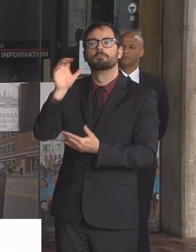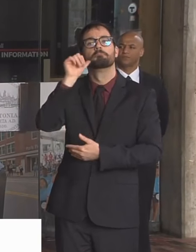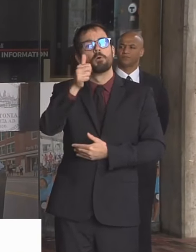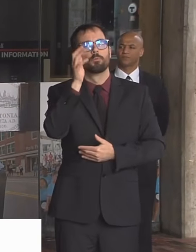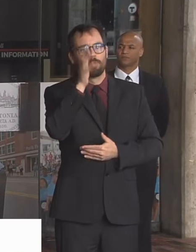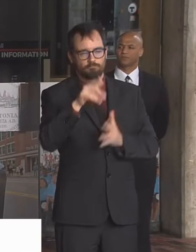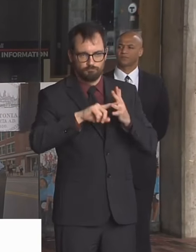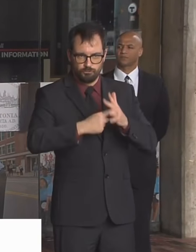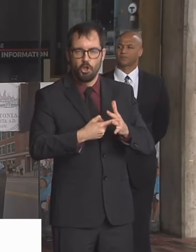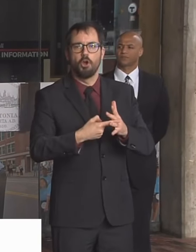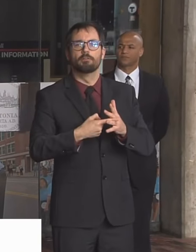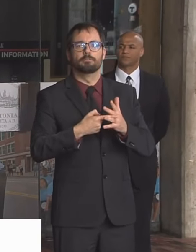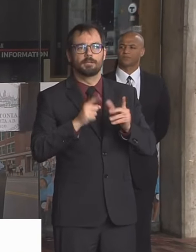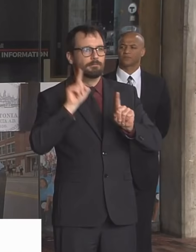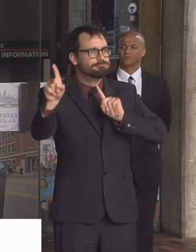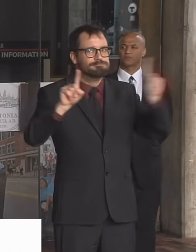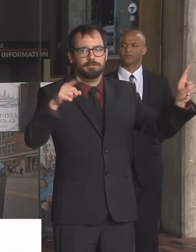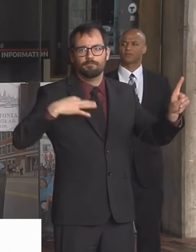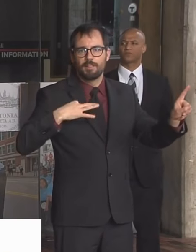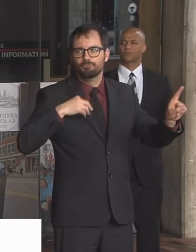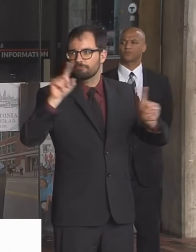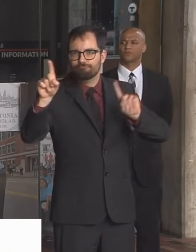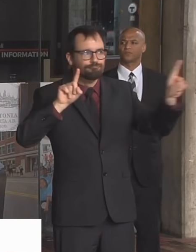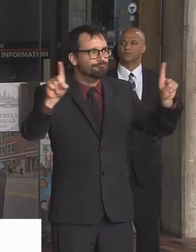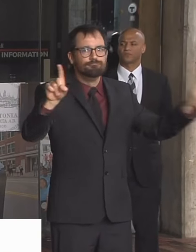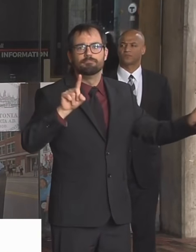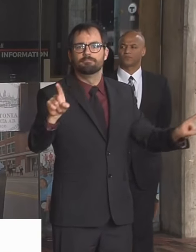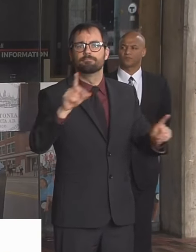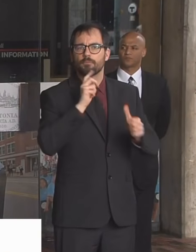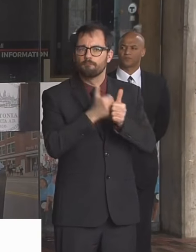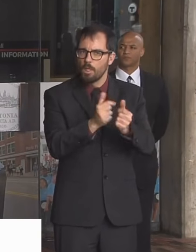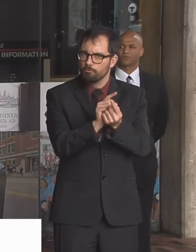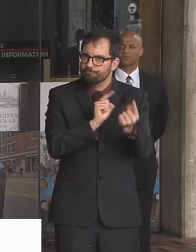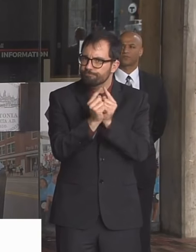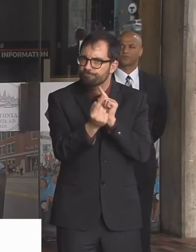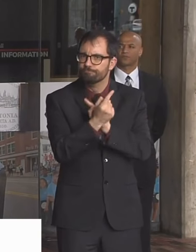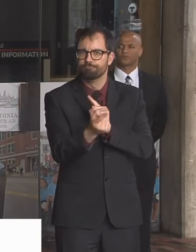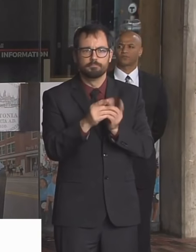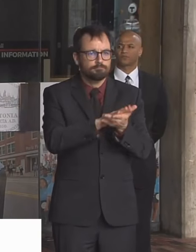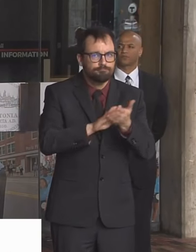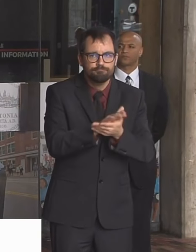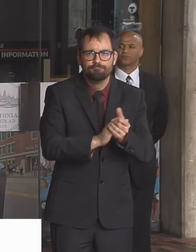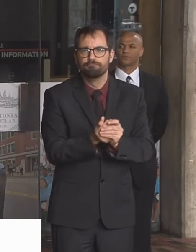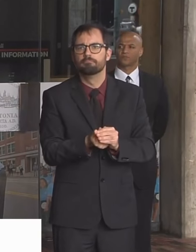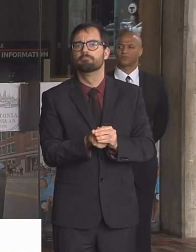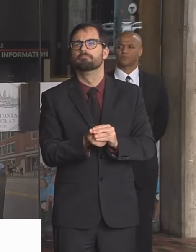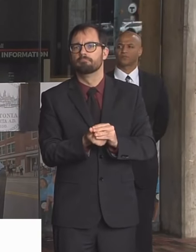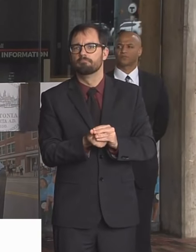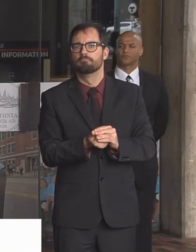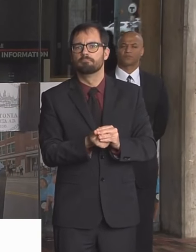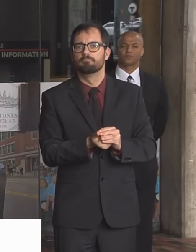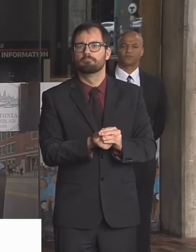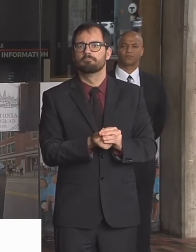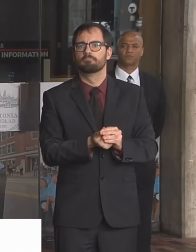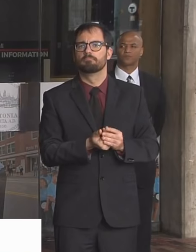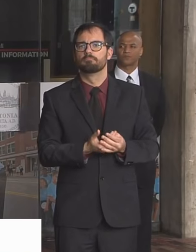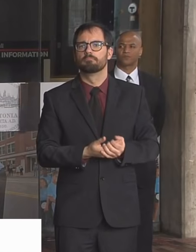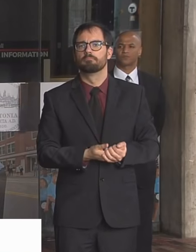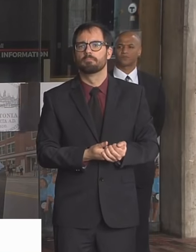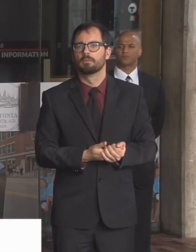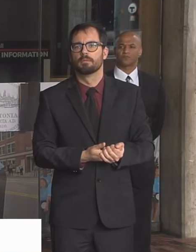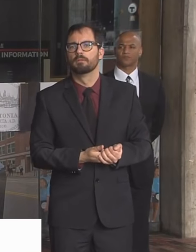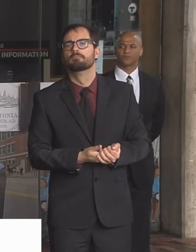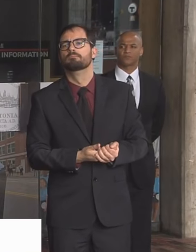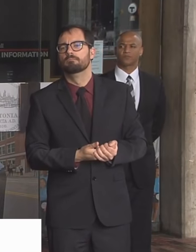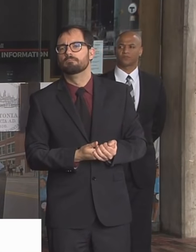so we're asking people um just you have to sign up through the city we don't want to have hundreds of people show up in locations we are breaking the